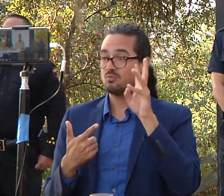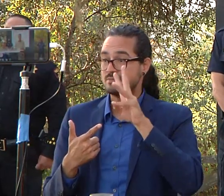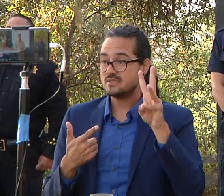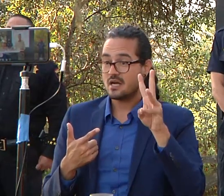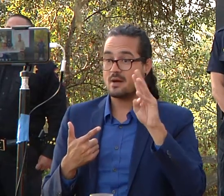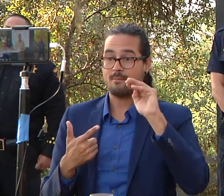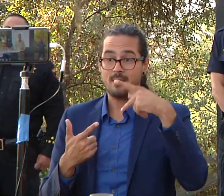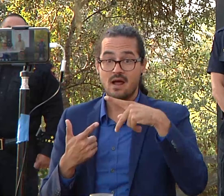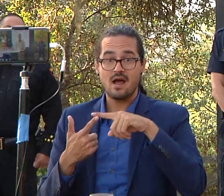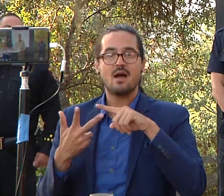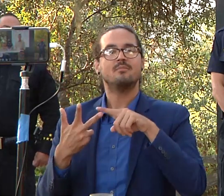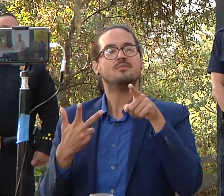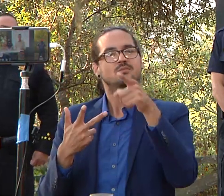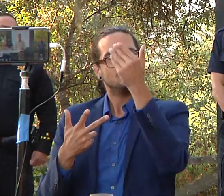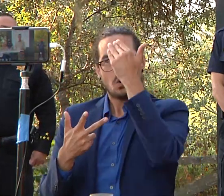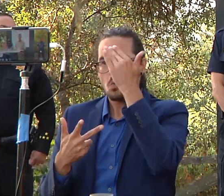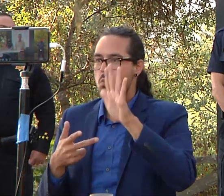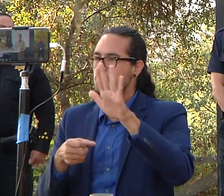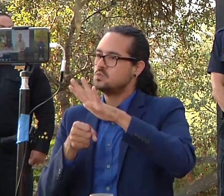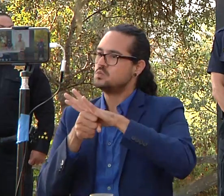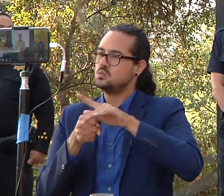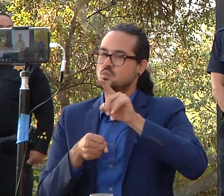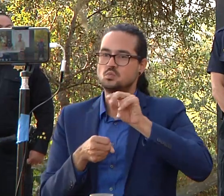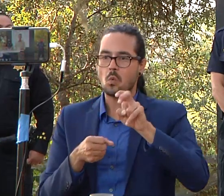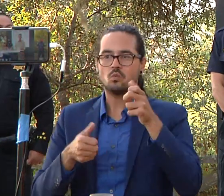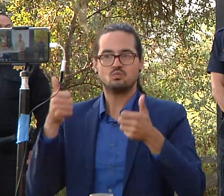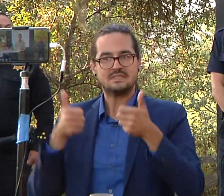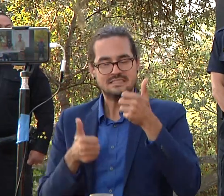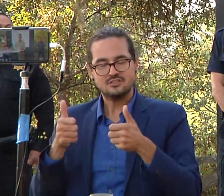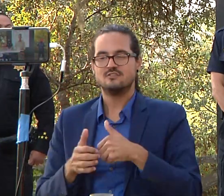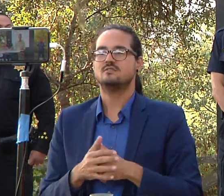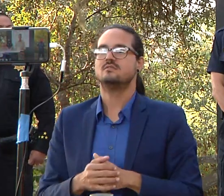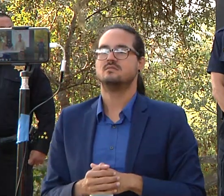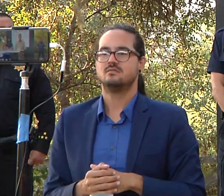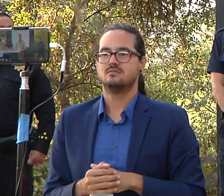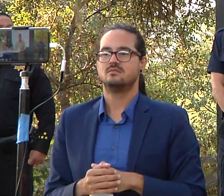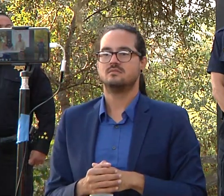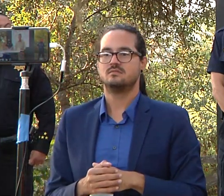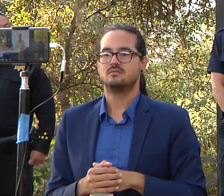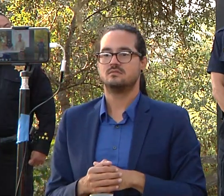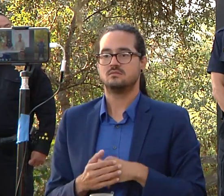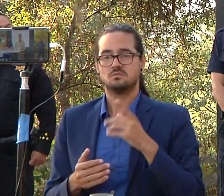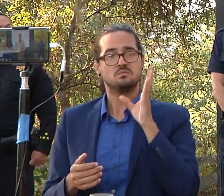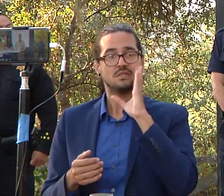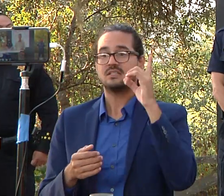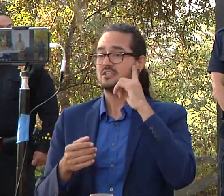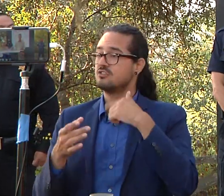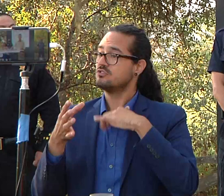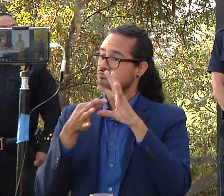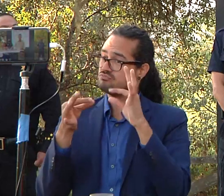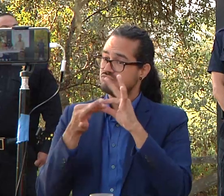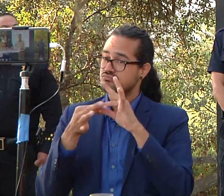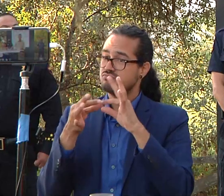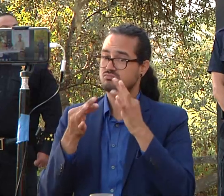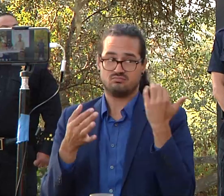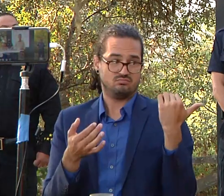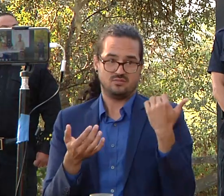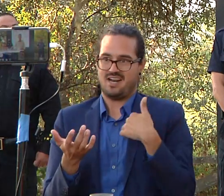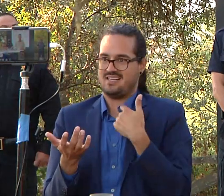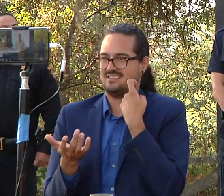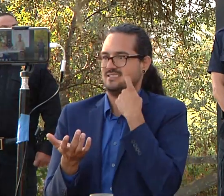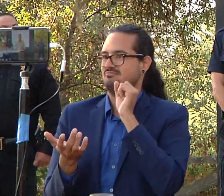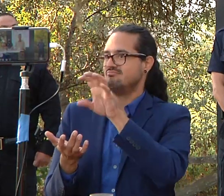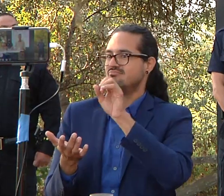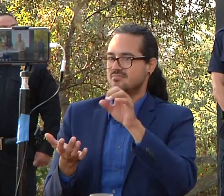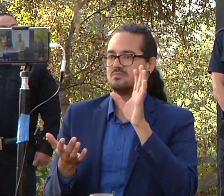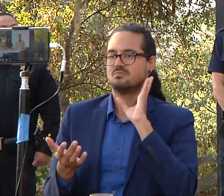zone um and then you'll hear me talk about it and so uh there's a number of different ways to be able to stay apprised of uh of when